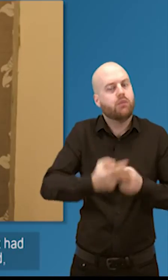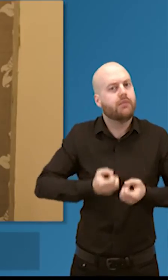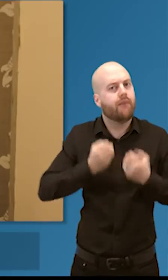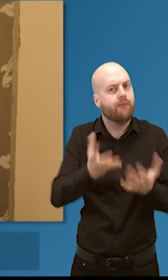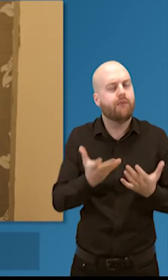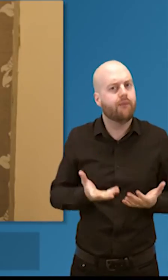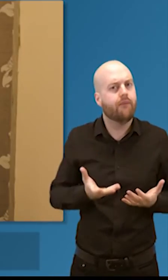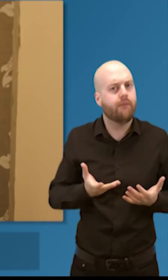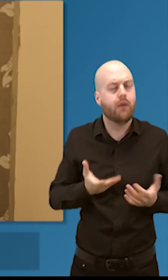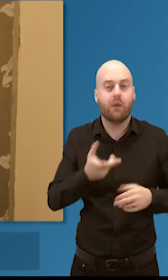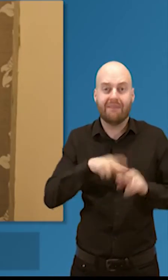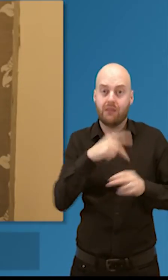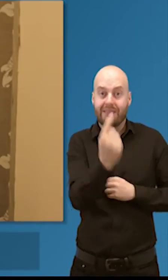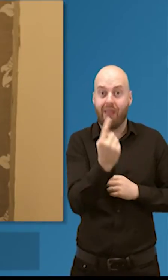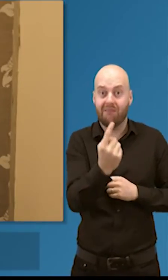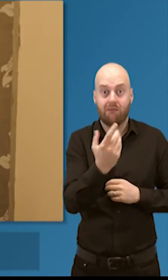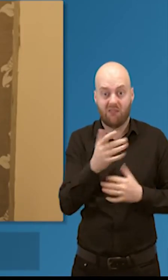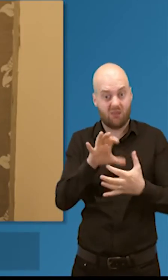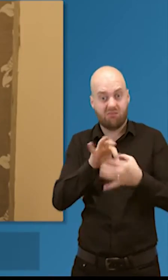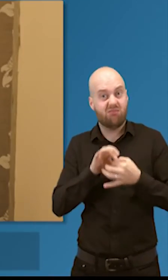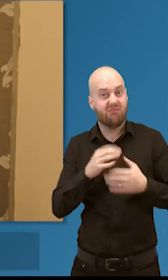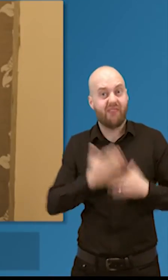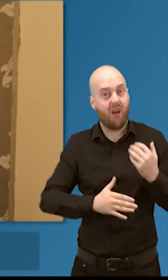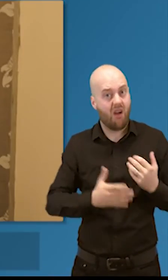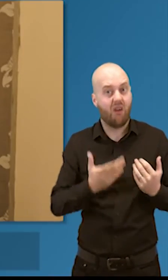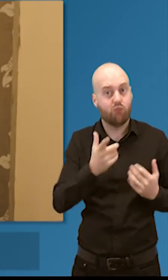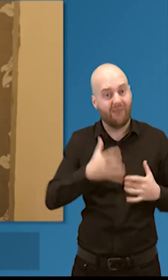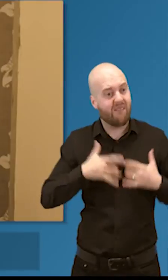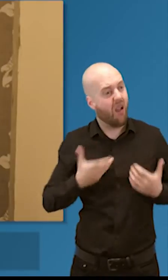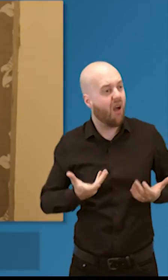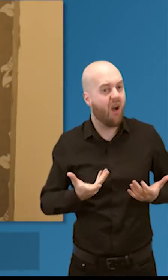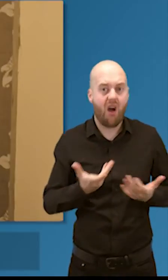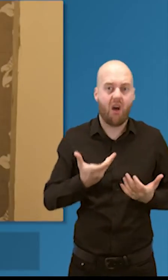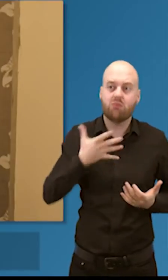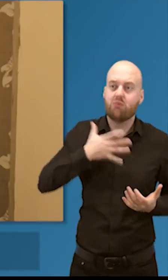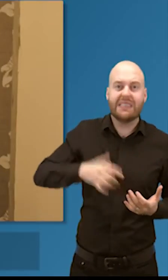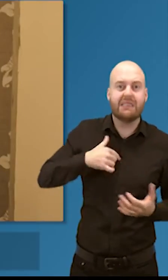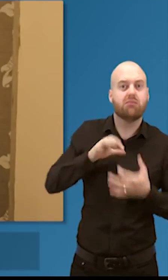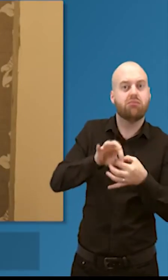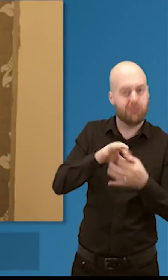the need, please do get in touch. We're a very friendly bunch and hopefully you'll get a chance to talk to some people today.